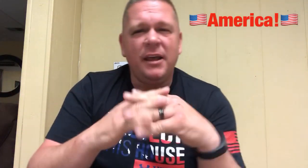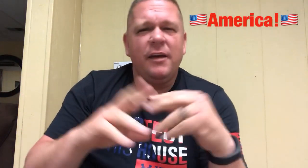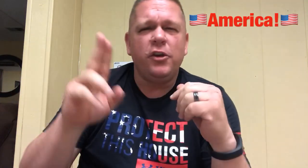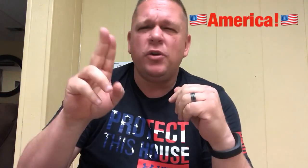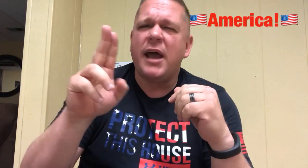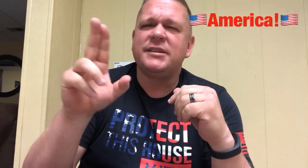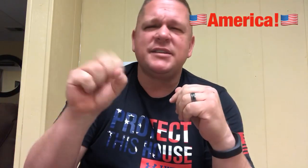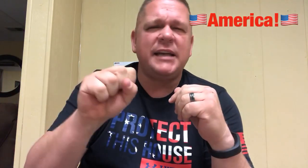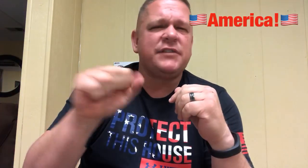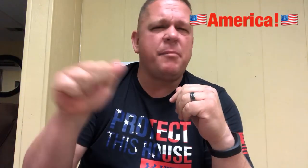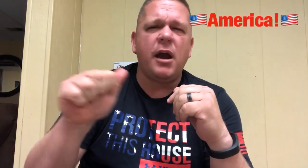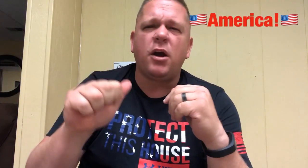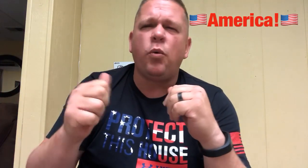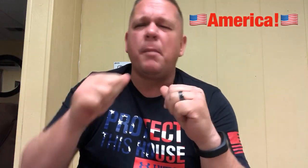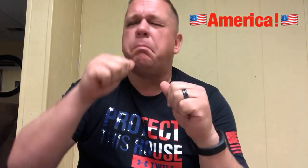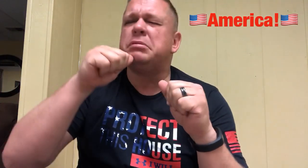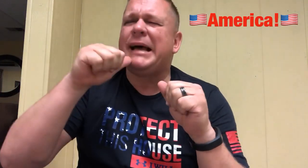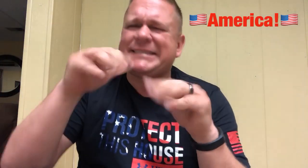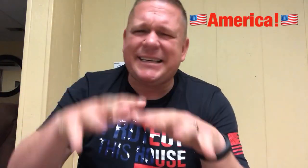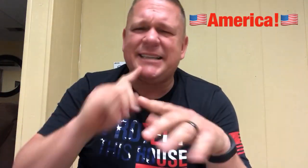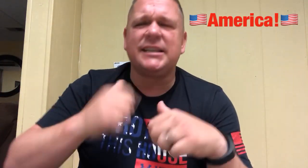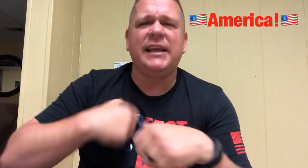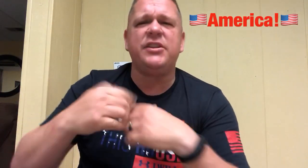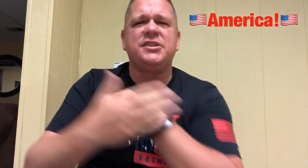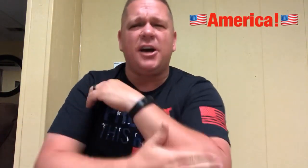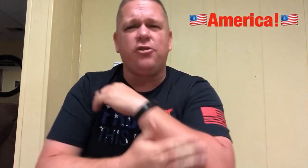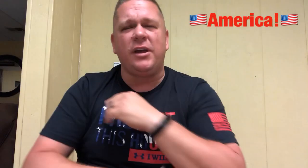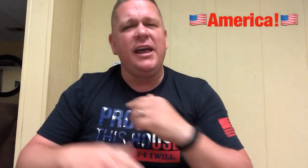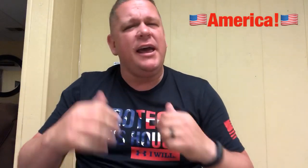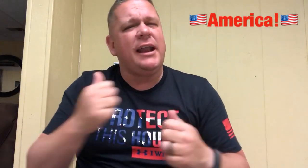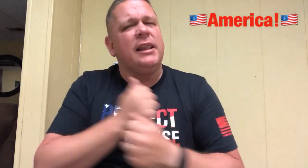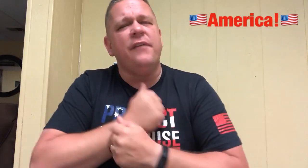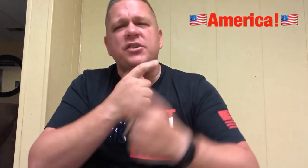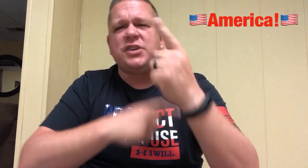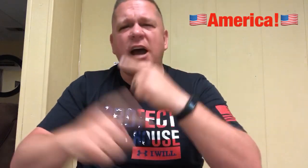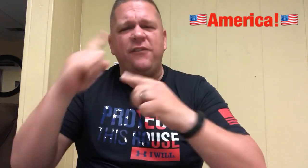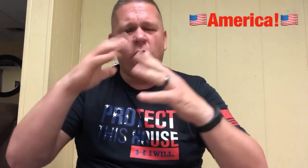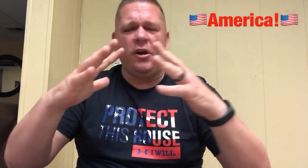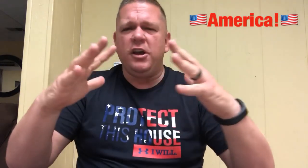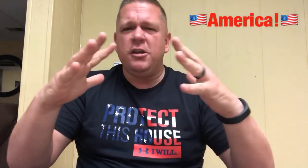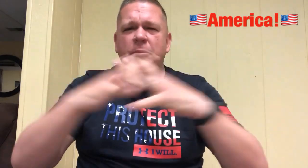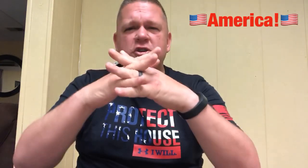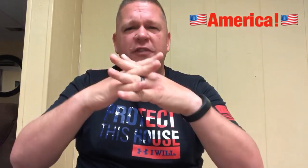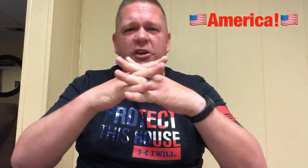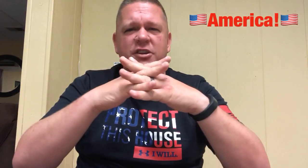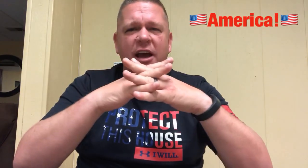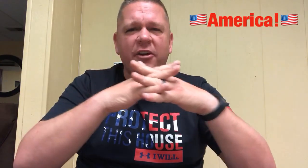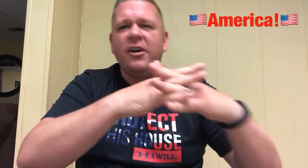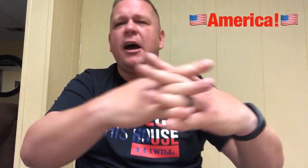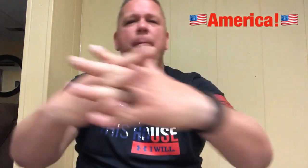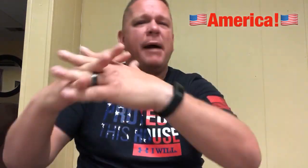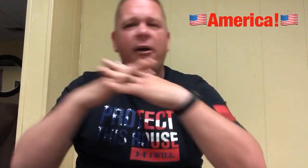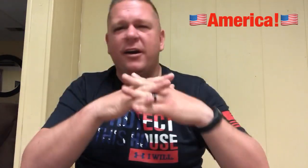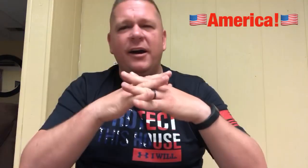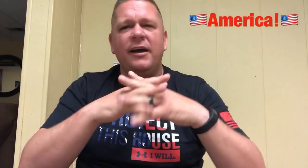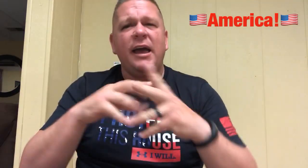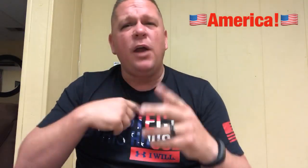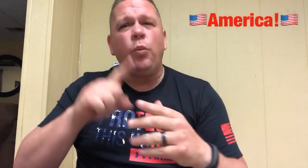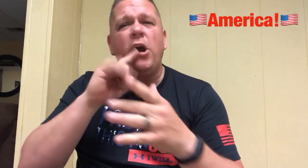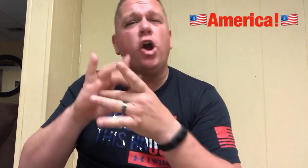The United States of America. What a blessing it is to live in this country. And I love the sign for it. You put your fingers together, America. And we are